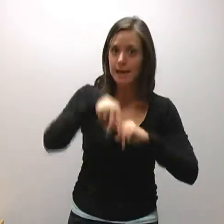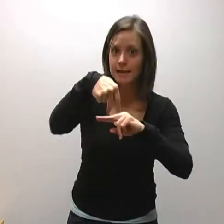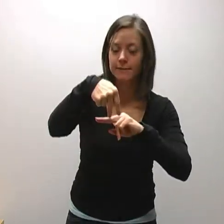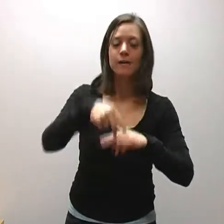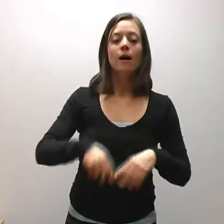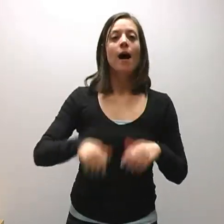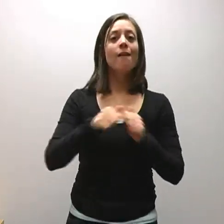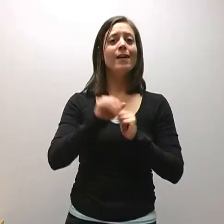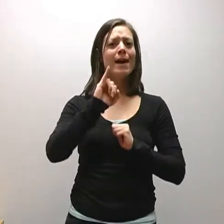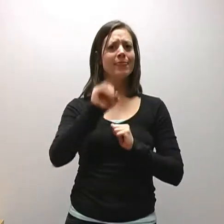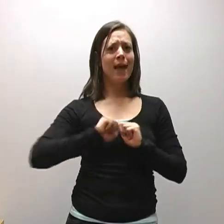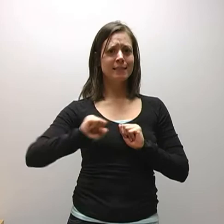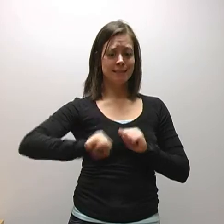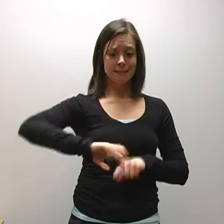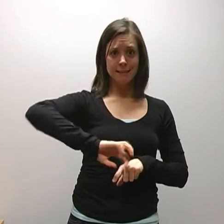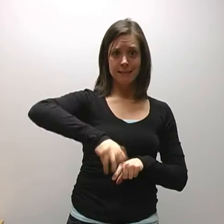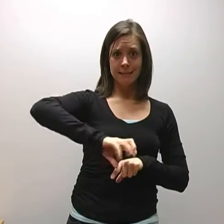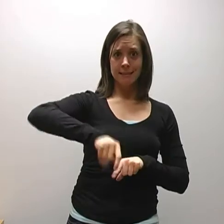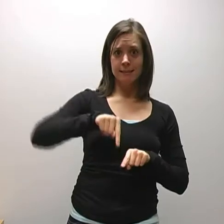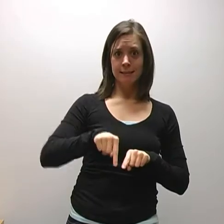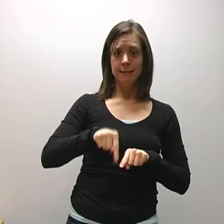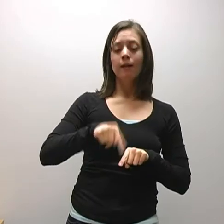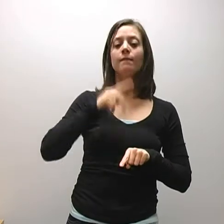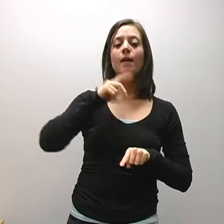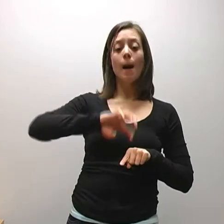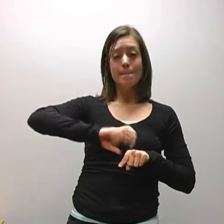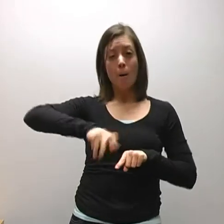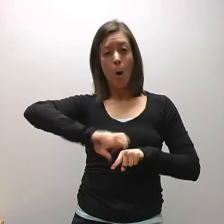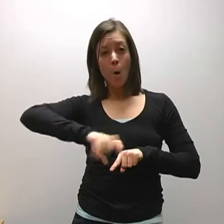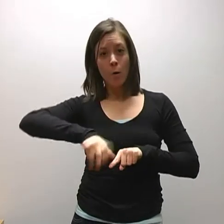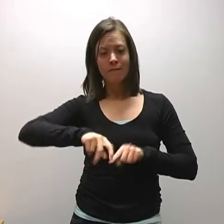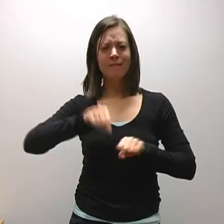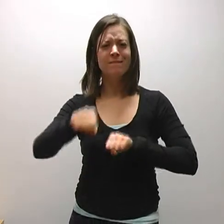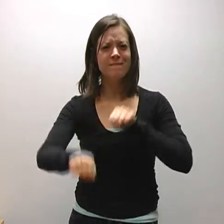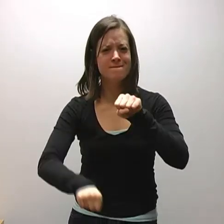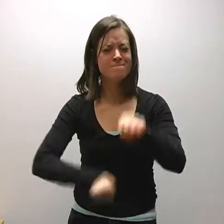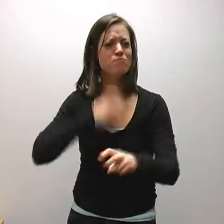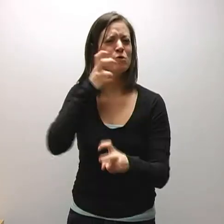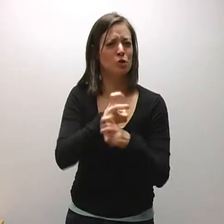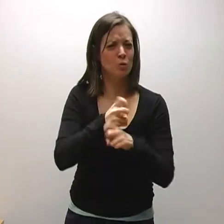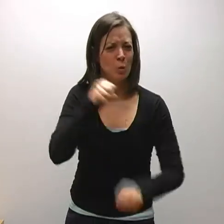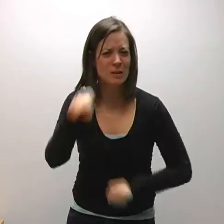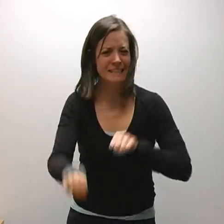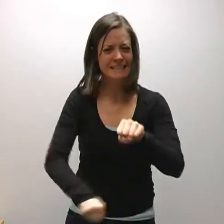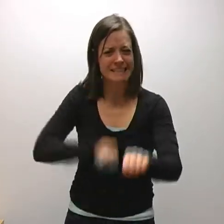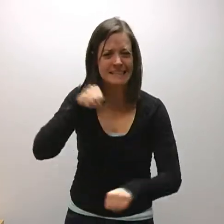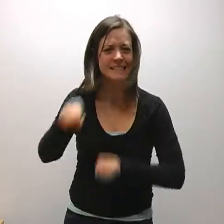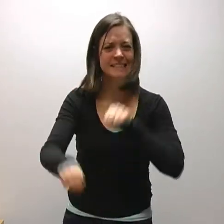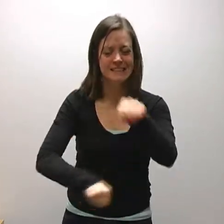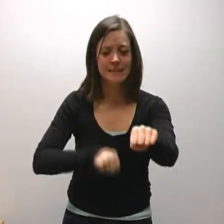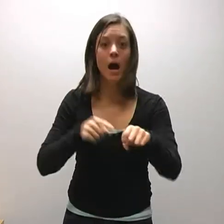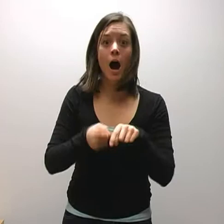have to to myself, and I'm going to